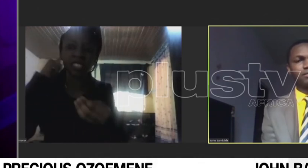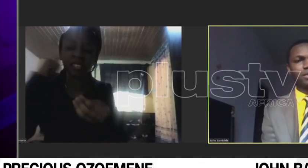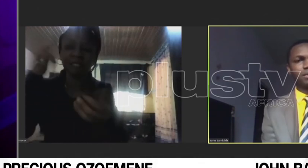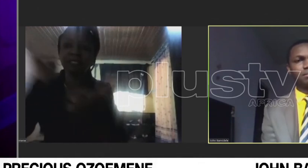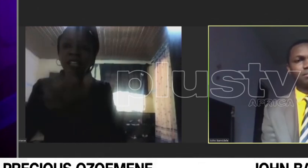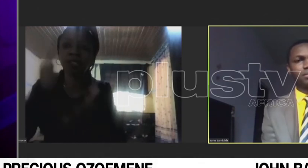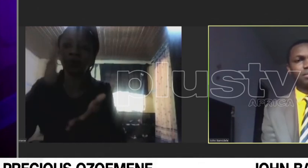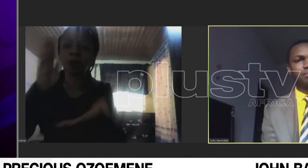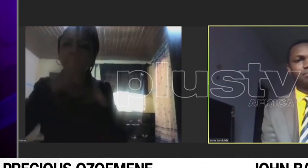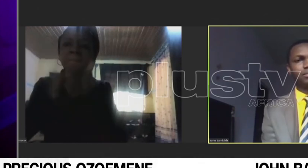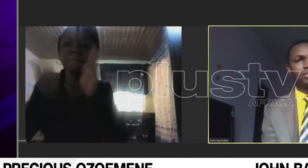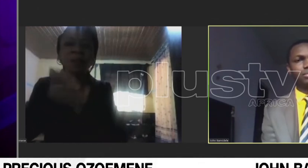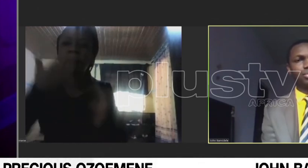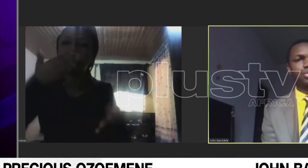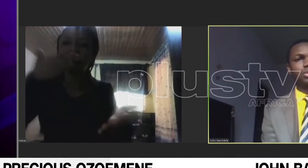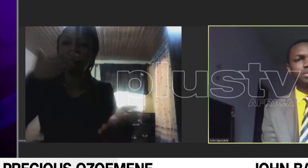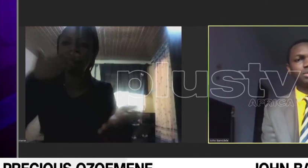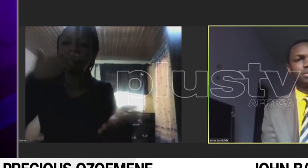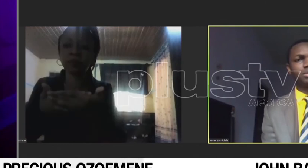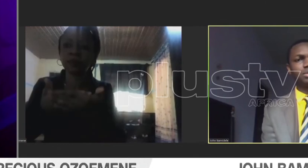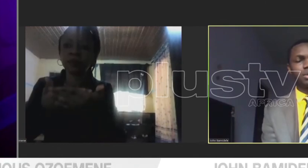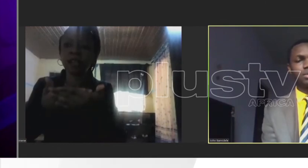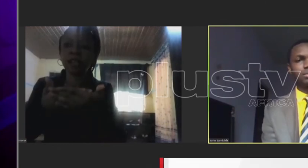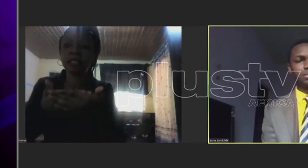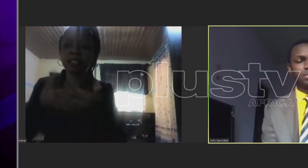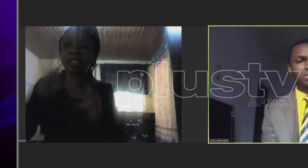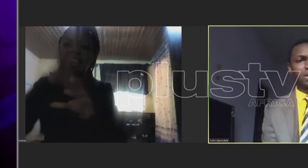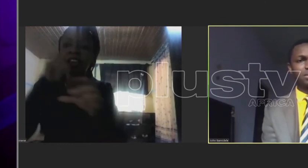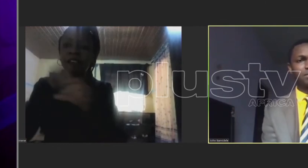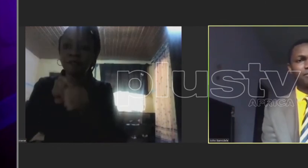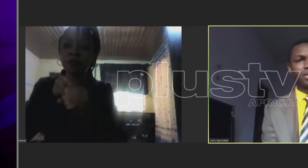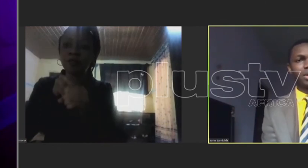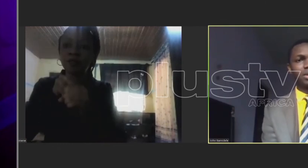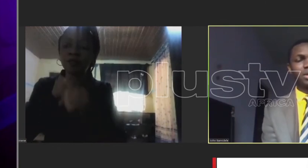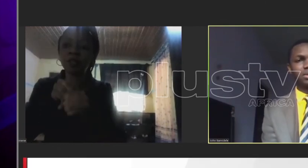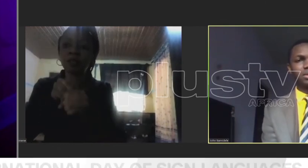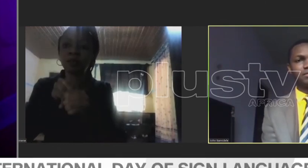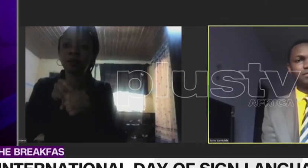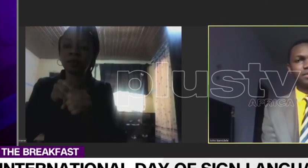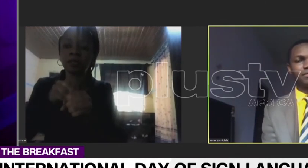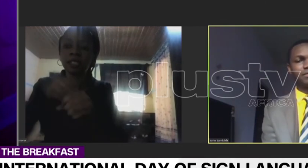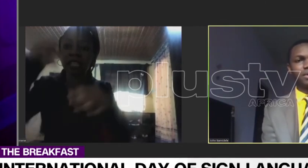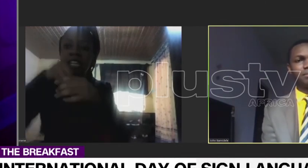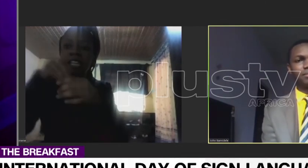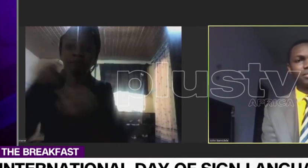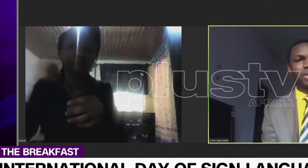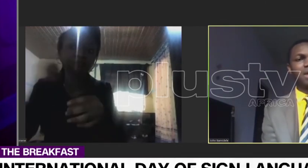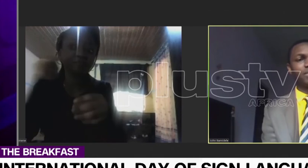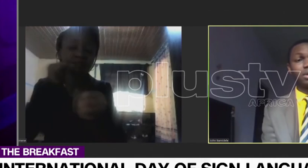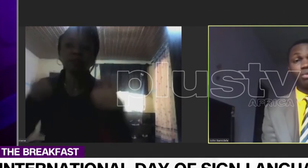good contribution to the society. Indeed, if we have a lot of work